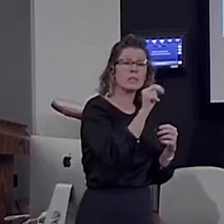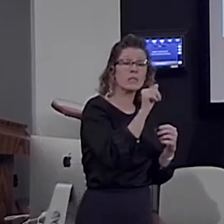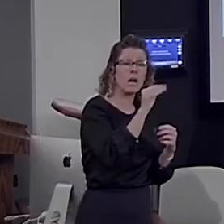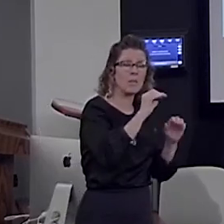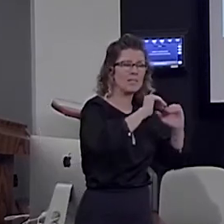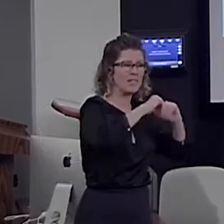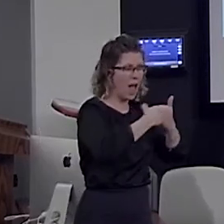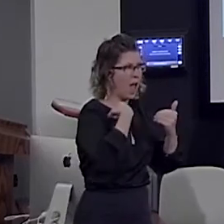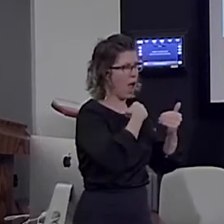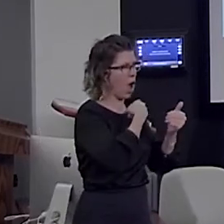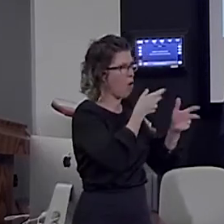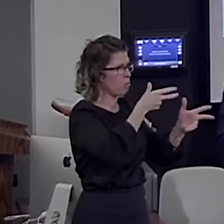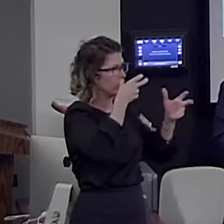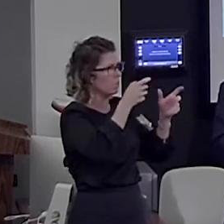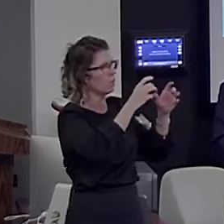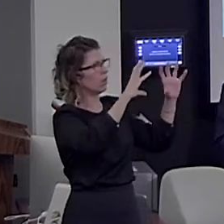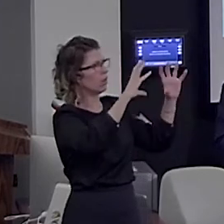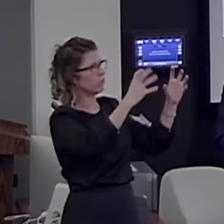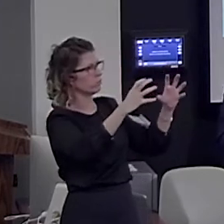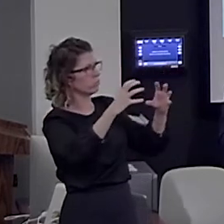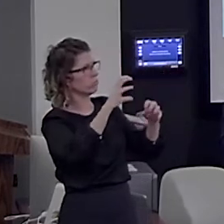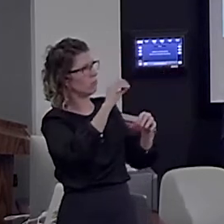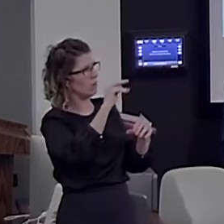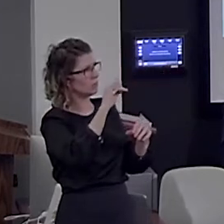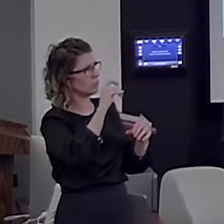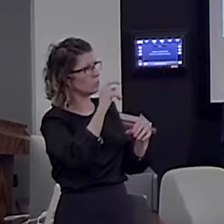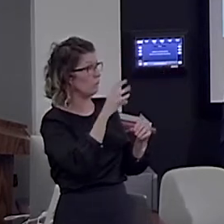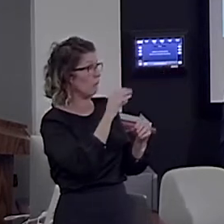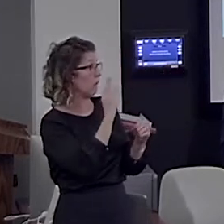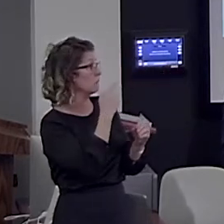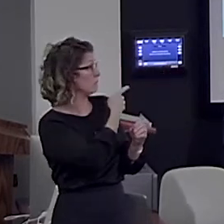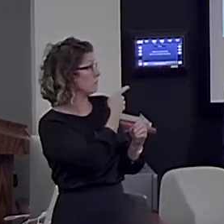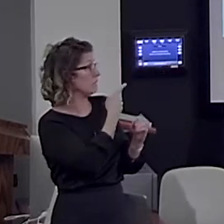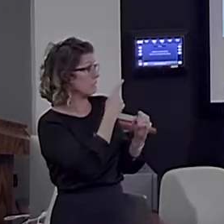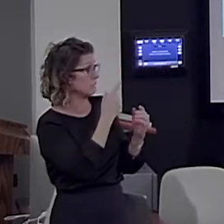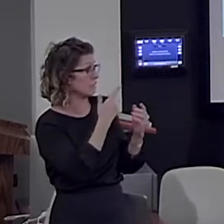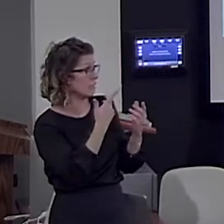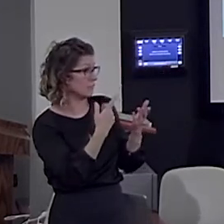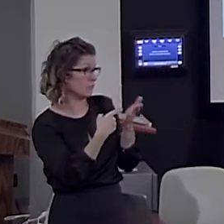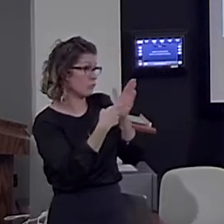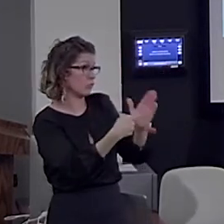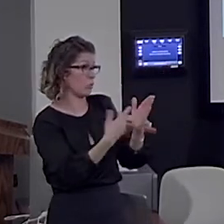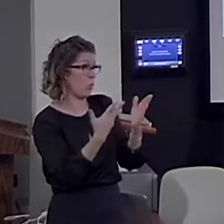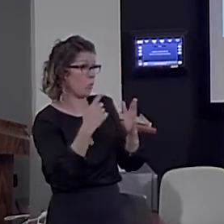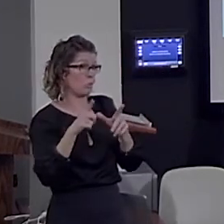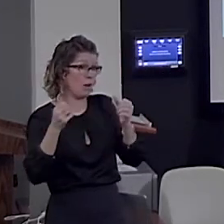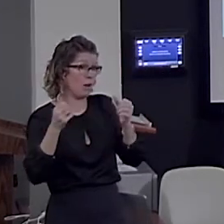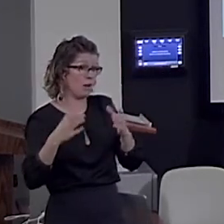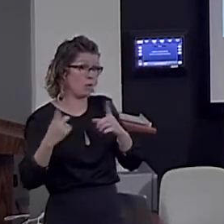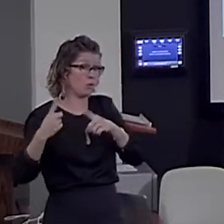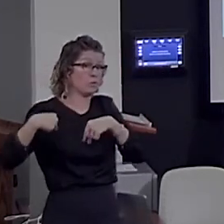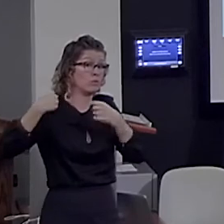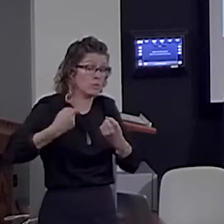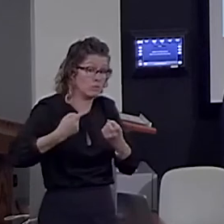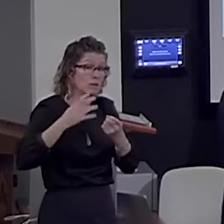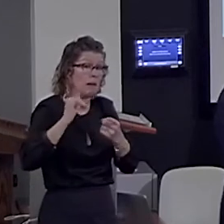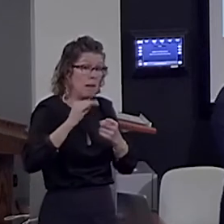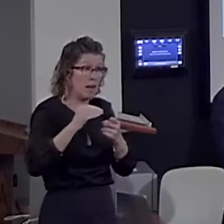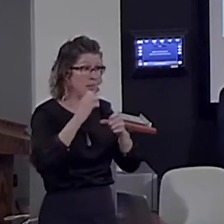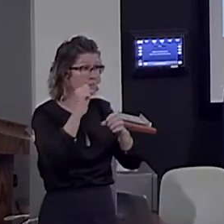And for the moment, it is confirming, by and large, what the linguists have been claiming, that three structures are absolutely needed.